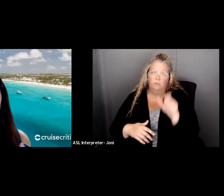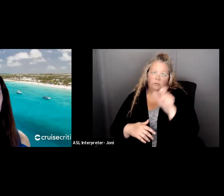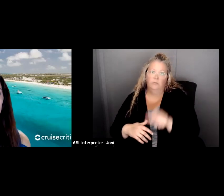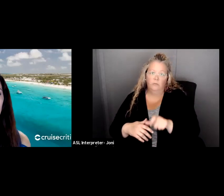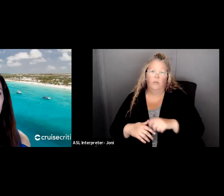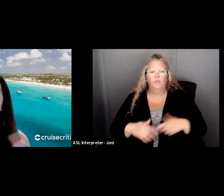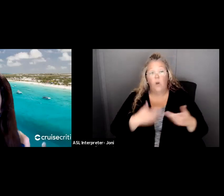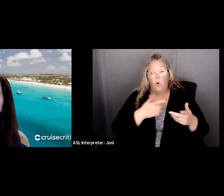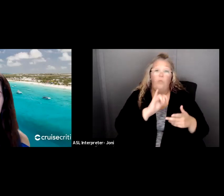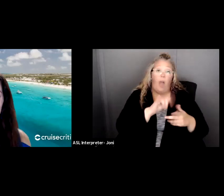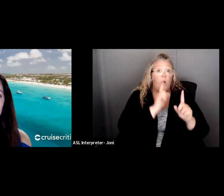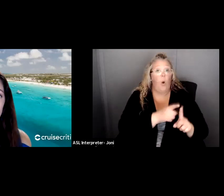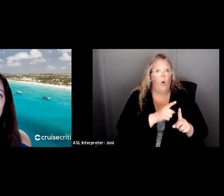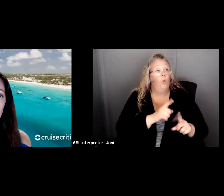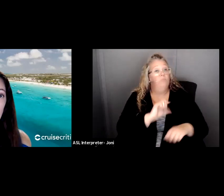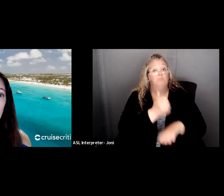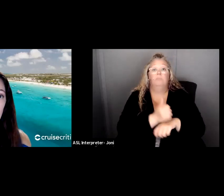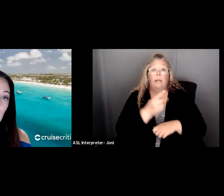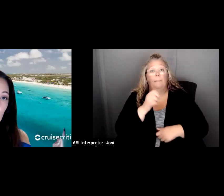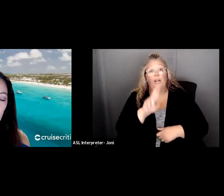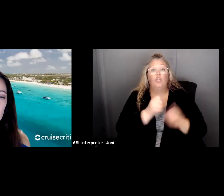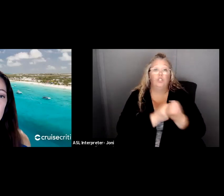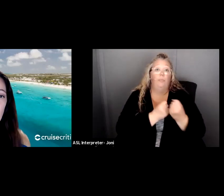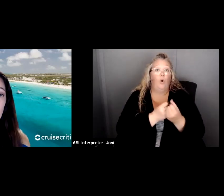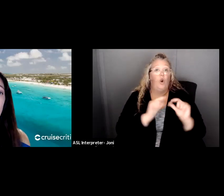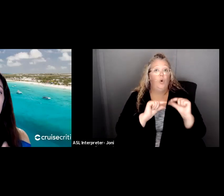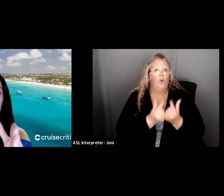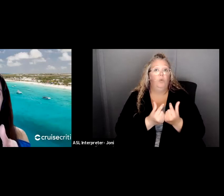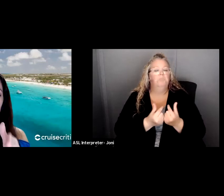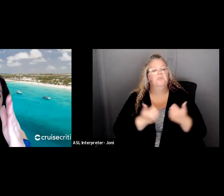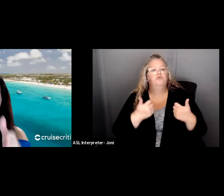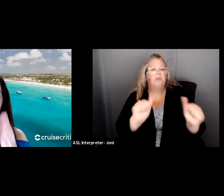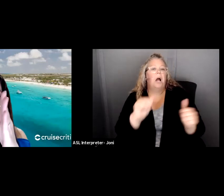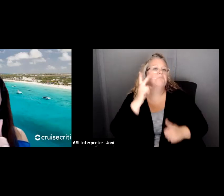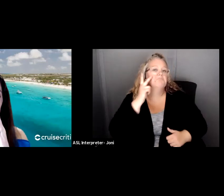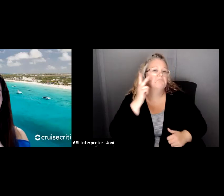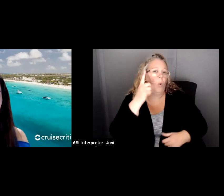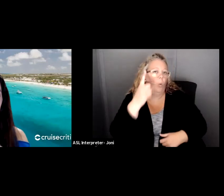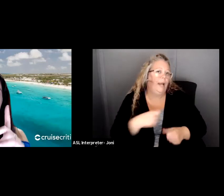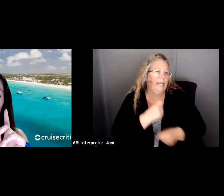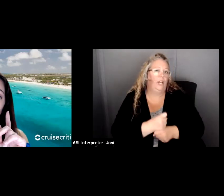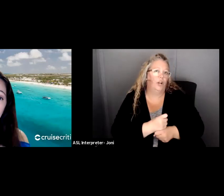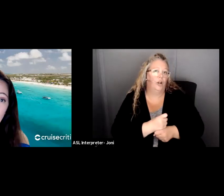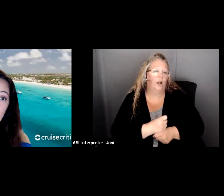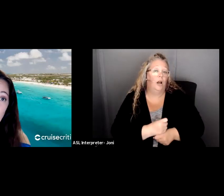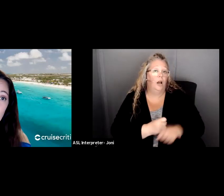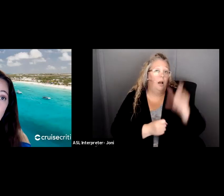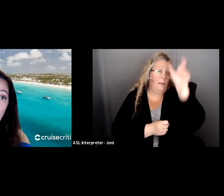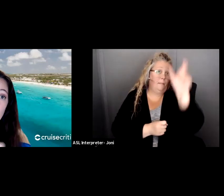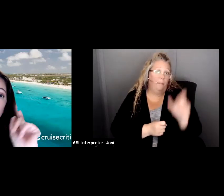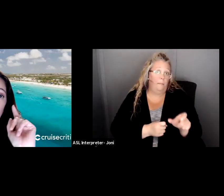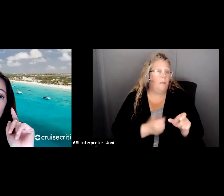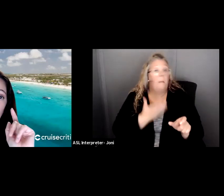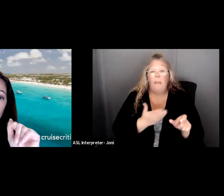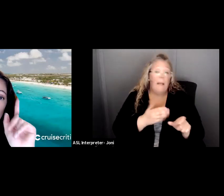this peer support group. We're actually just going to try for it for a year. Let's just say you may not have your one, your two, your three, you might have quarterly project